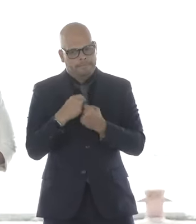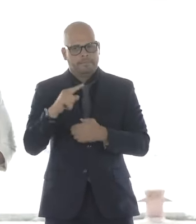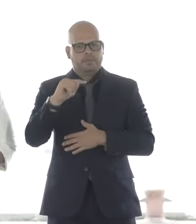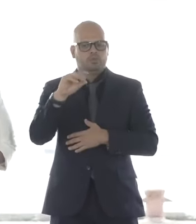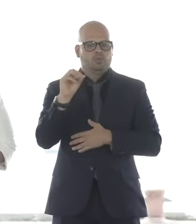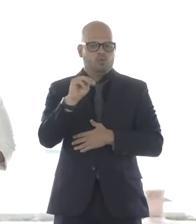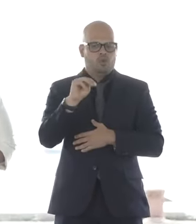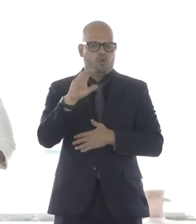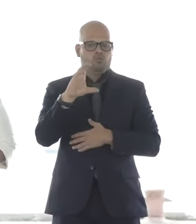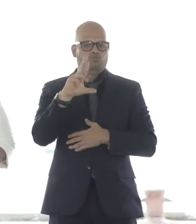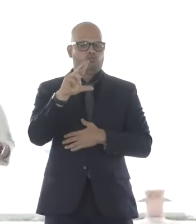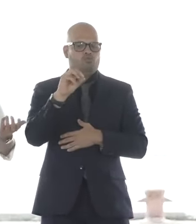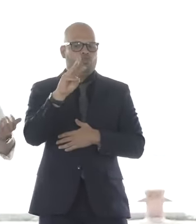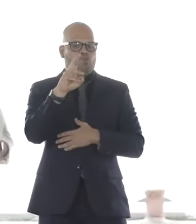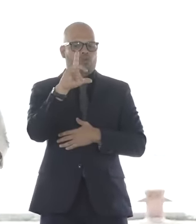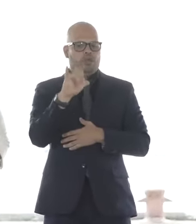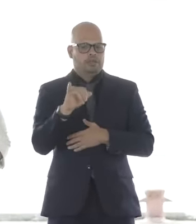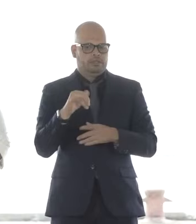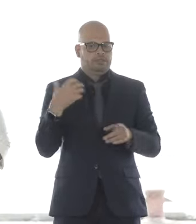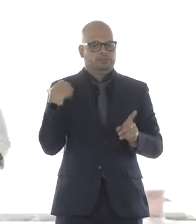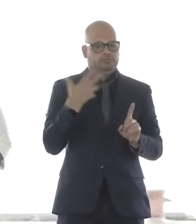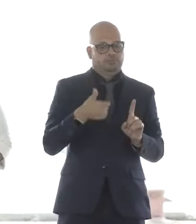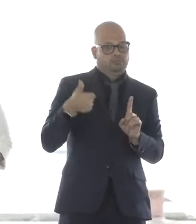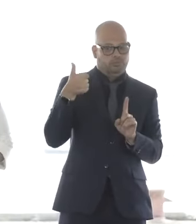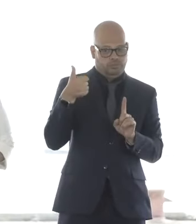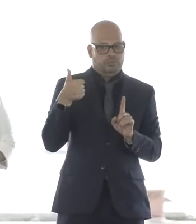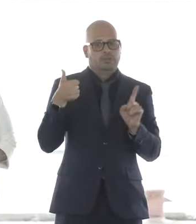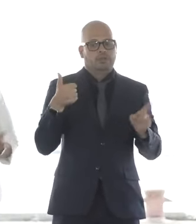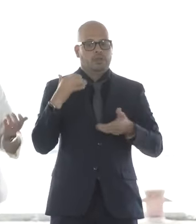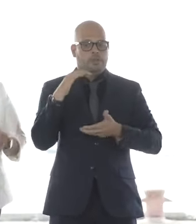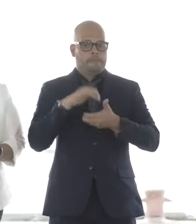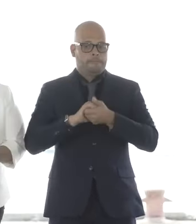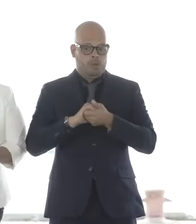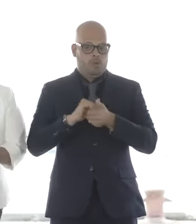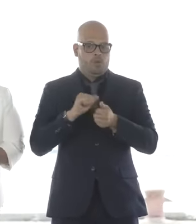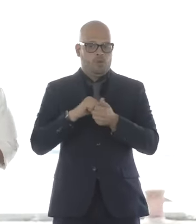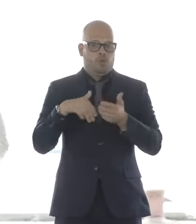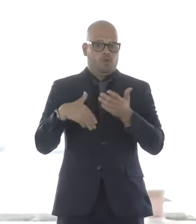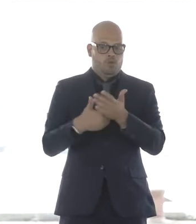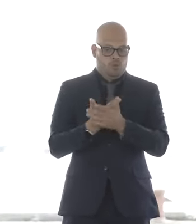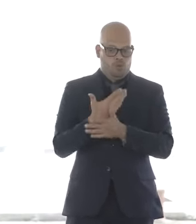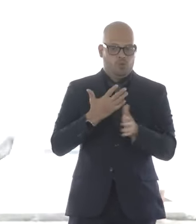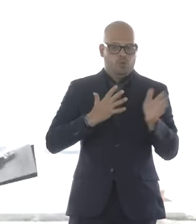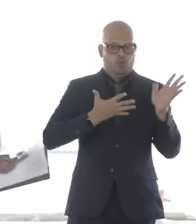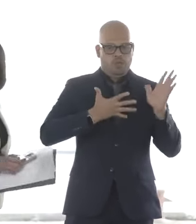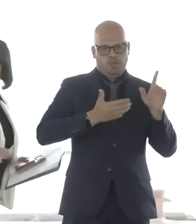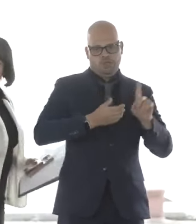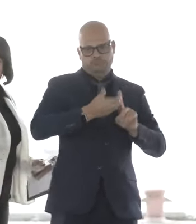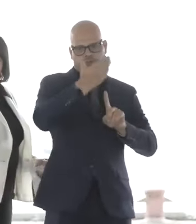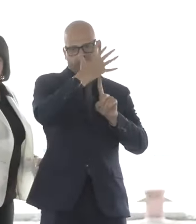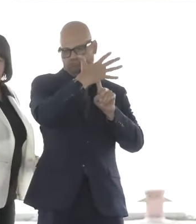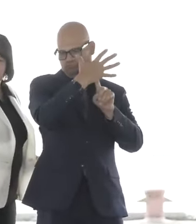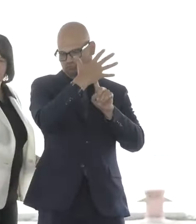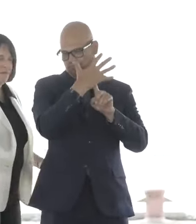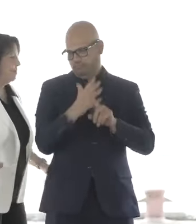and CEO of the Crowley Corporation, our partner in the new Salem offshore wind terminal. Welcome, please. Thank